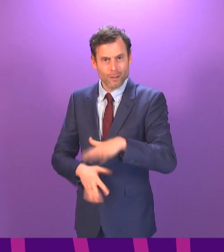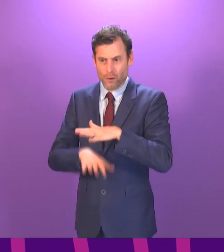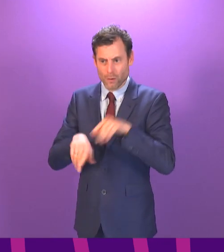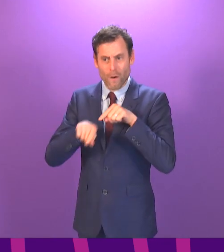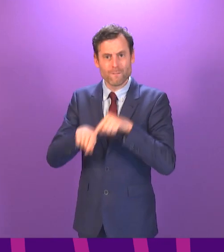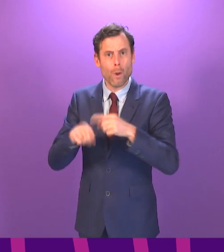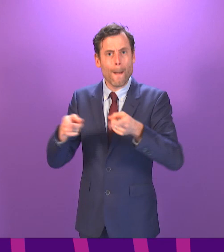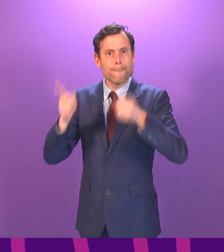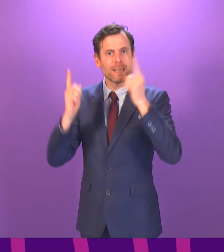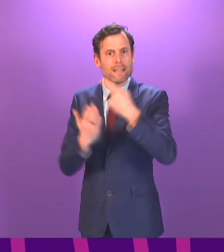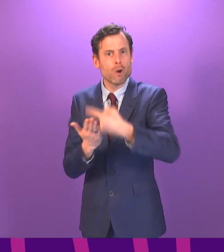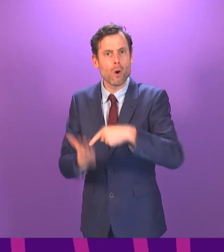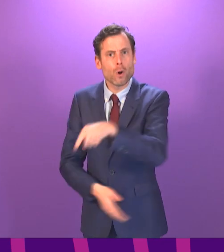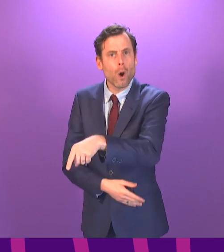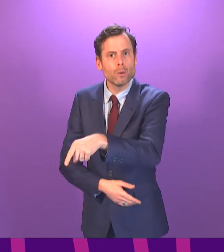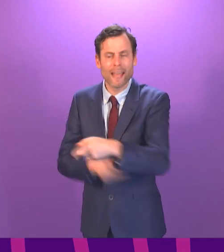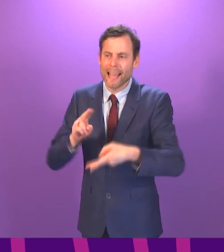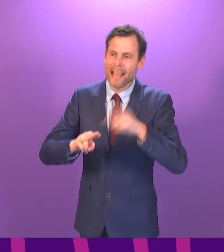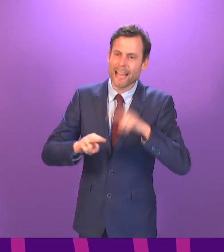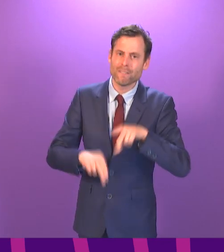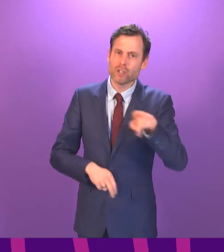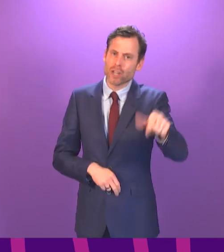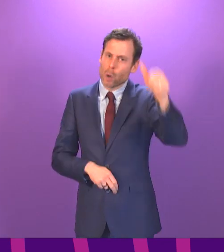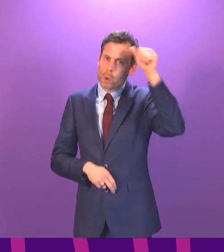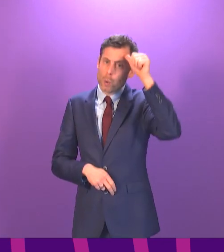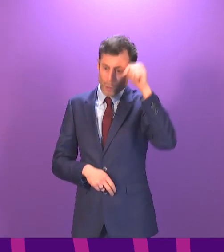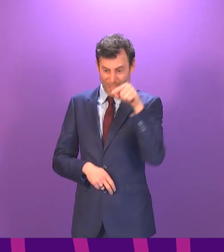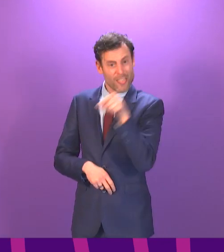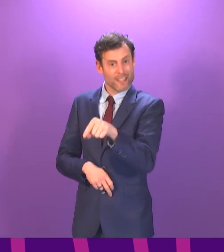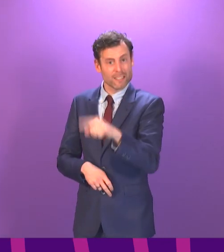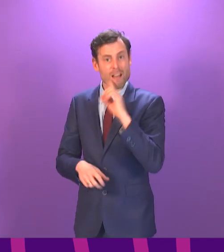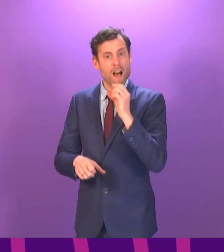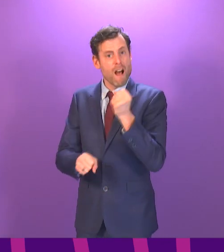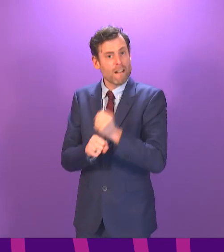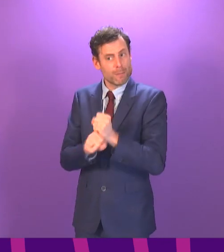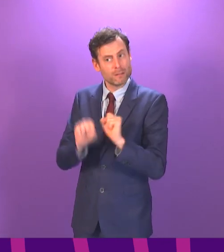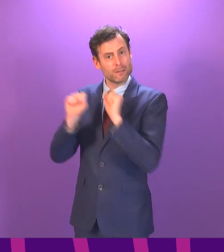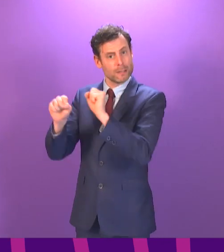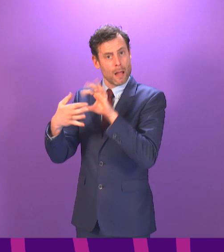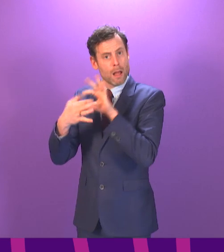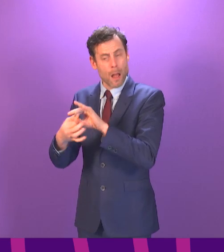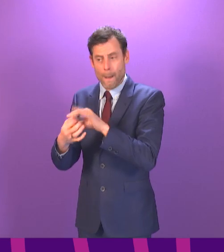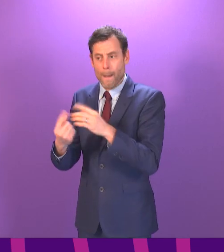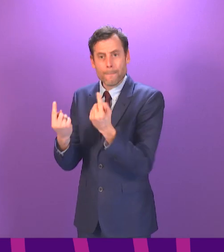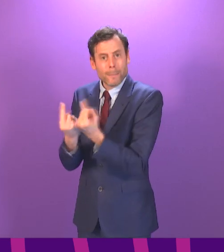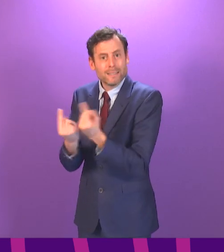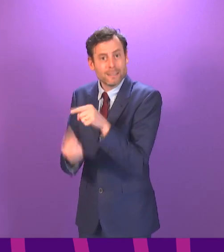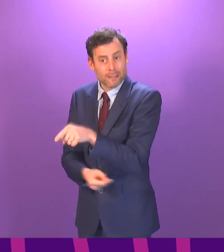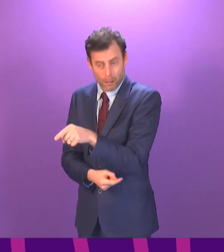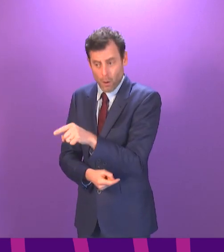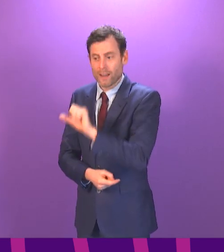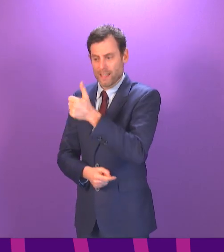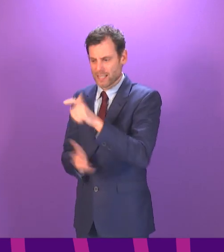If she knew that this was government business on the 6th of June, why did she set up these July meetings and phone calls without an official present,